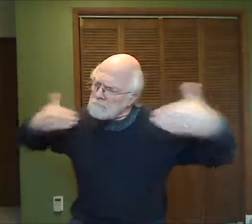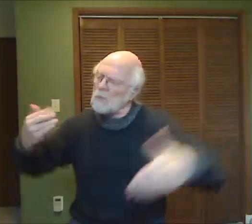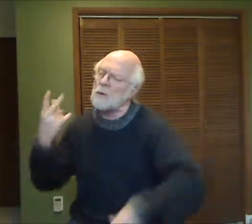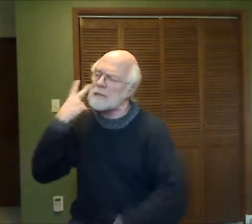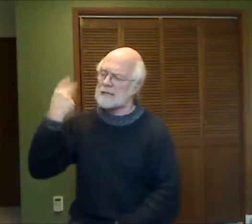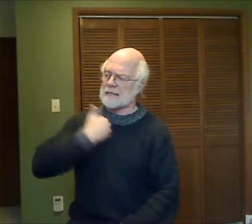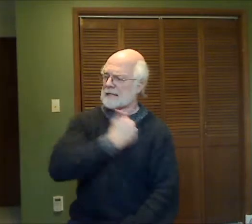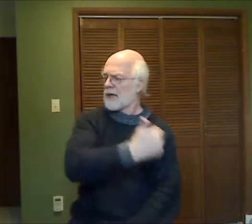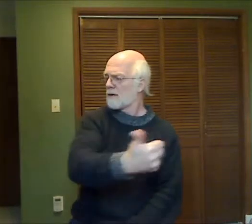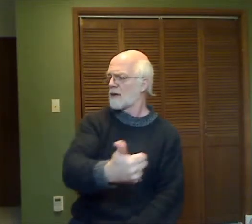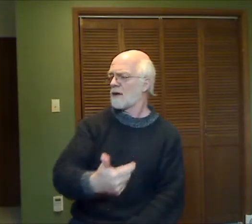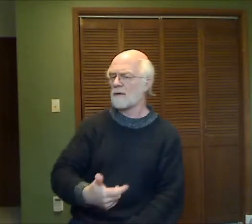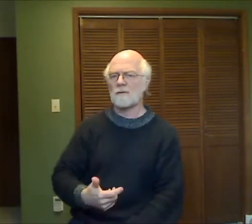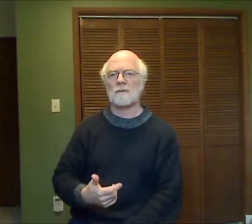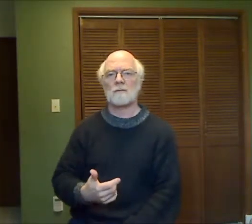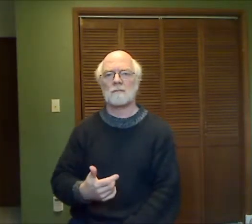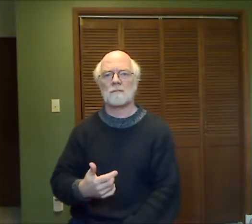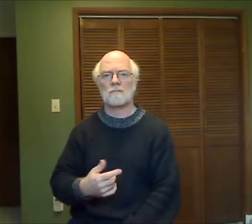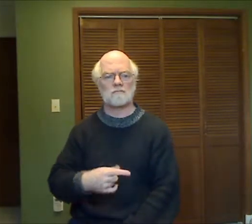Let's go and see for ourselves.